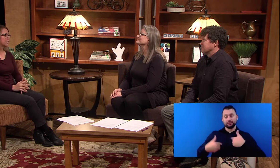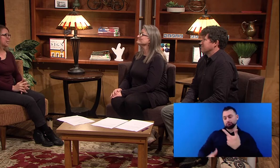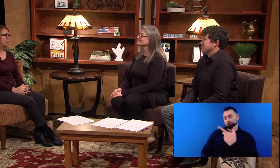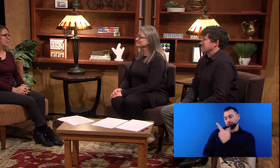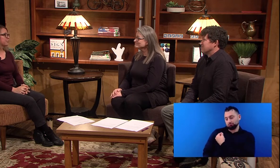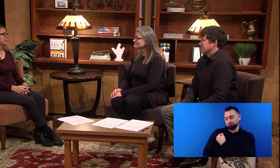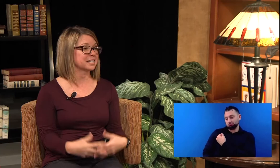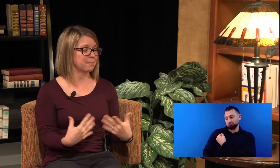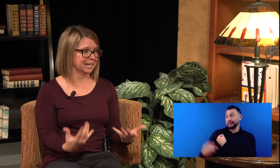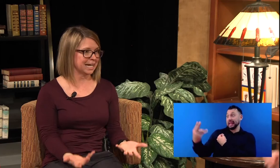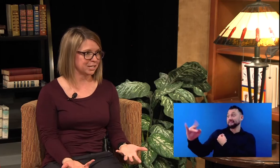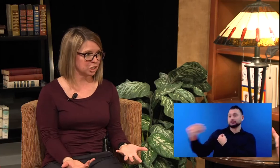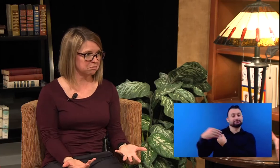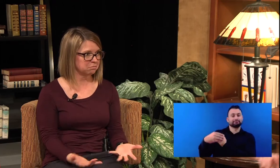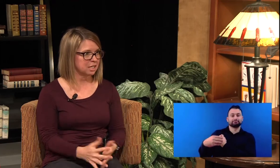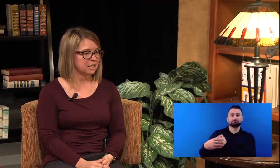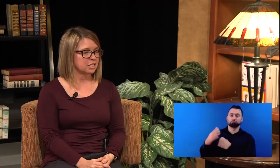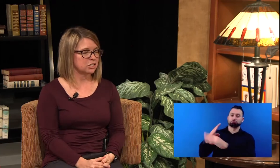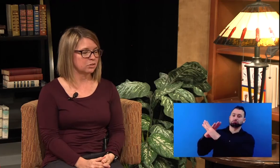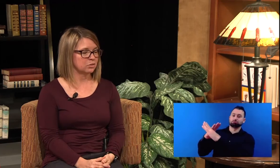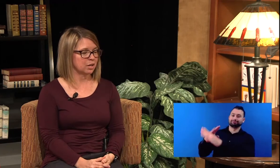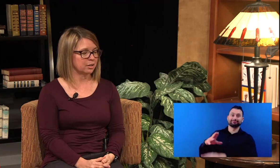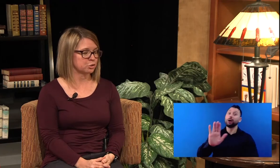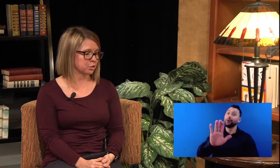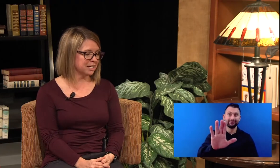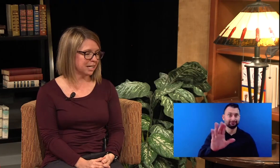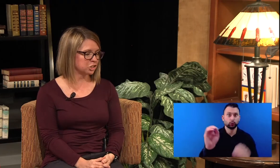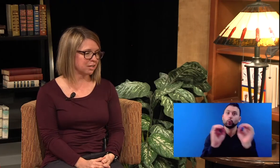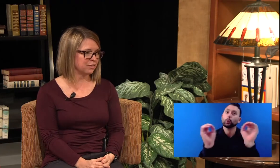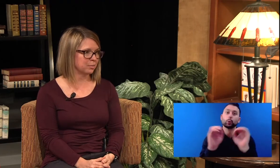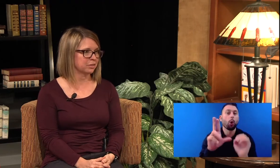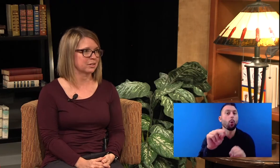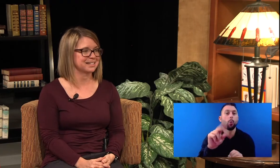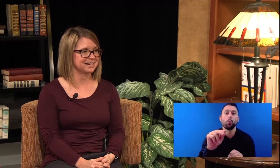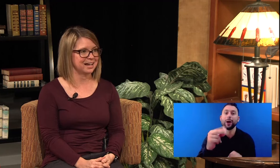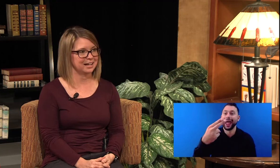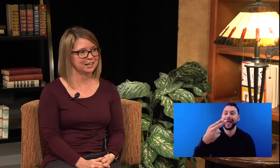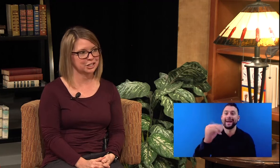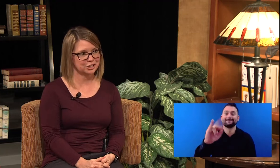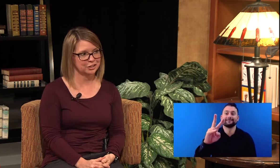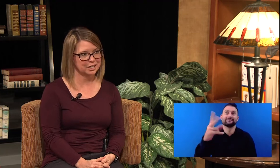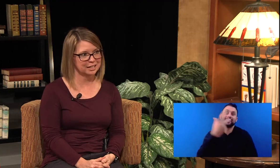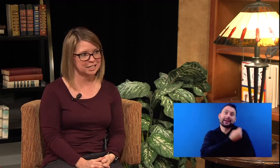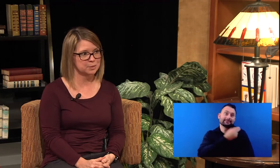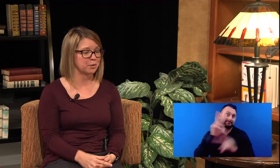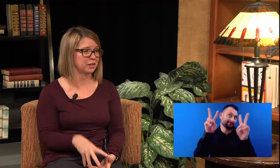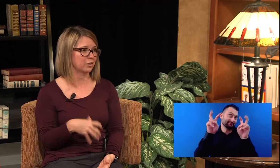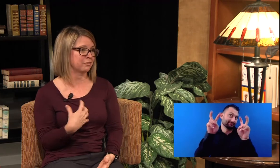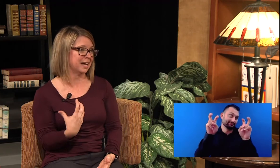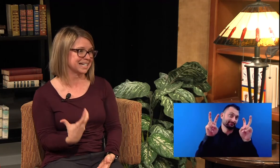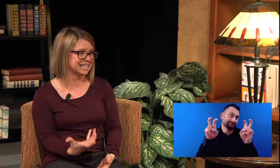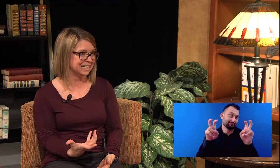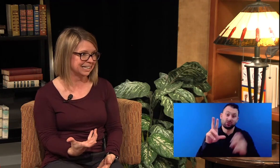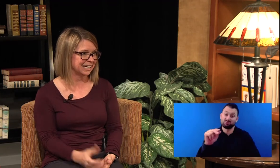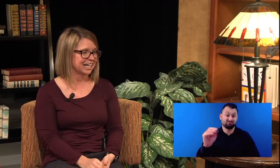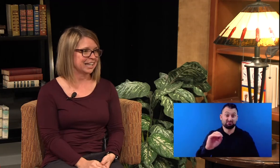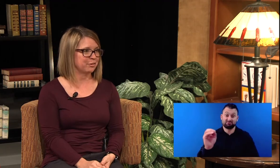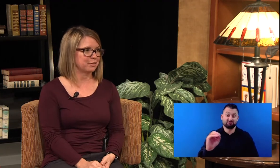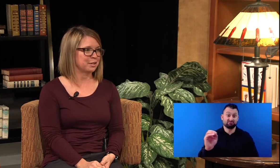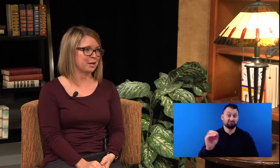Um, there is medication to, um, treat HIV, but there is not a cure at this point or a vaccine that would, um,